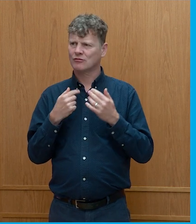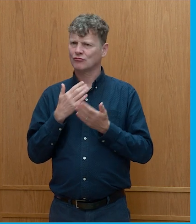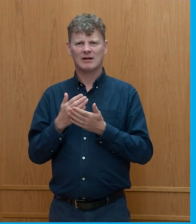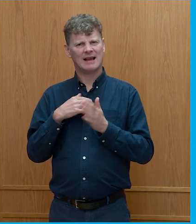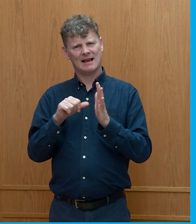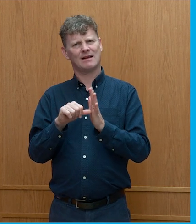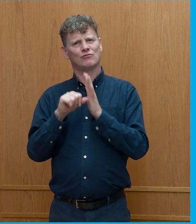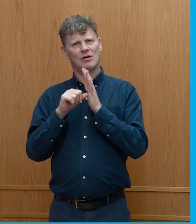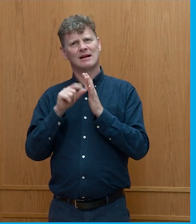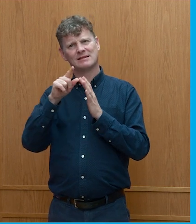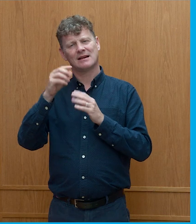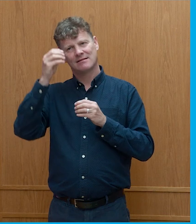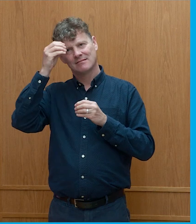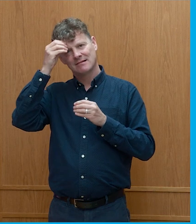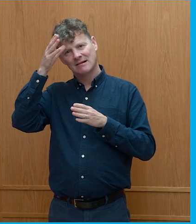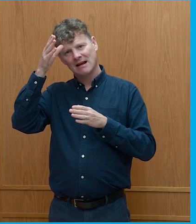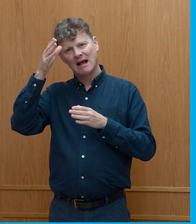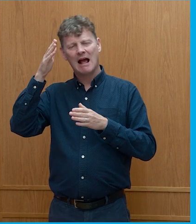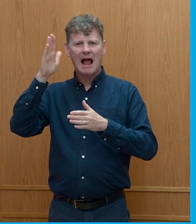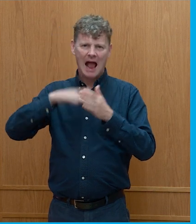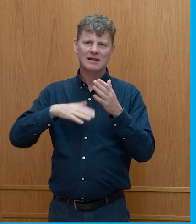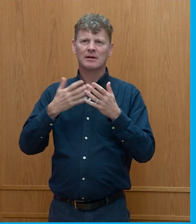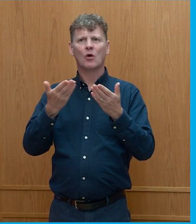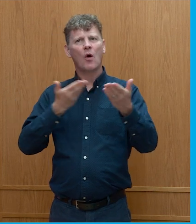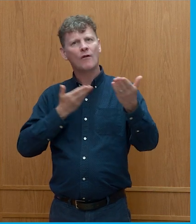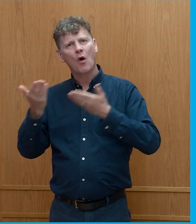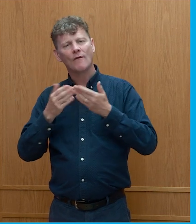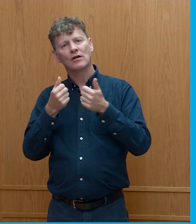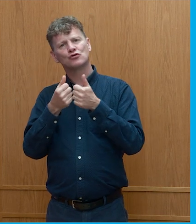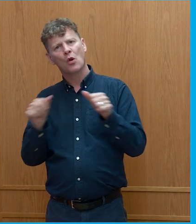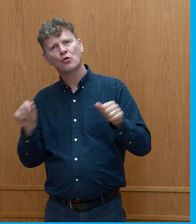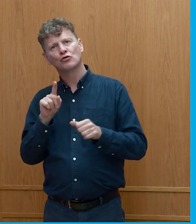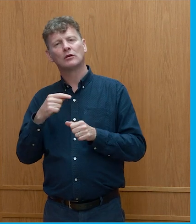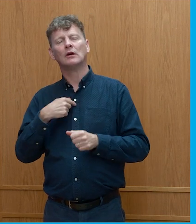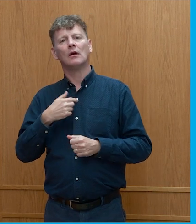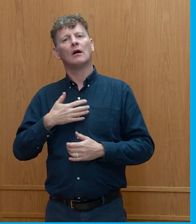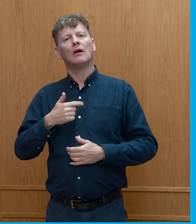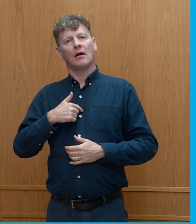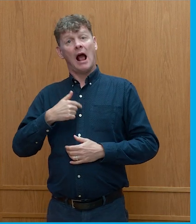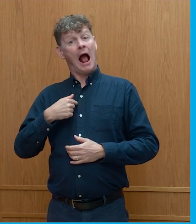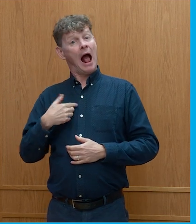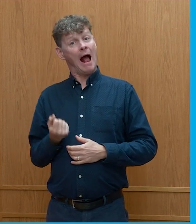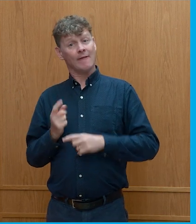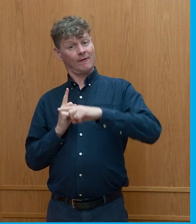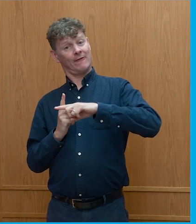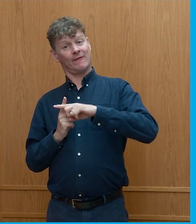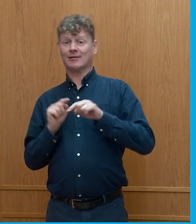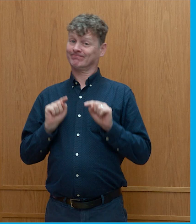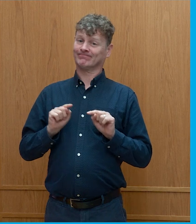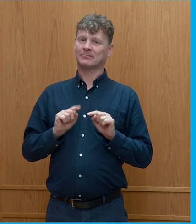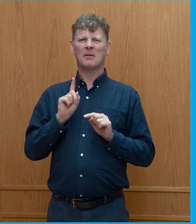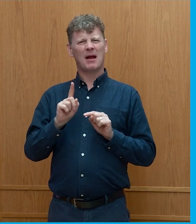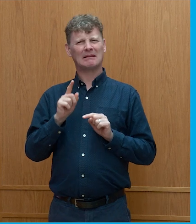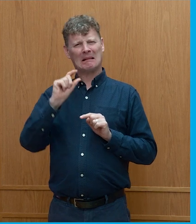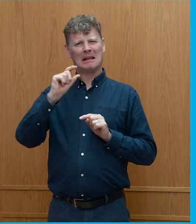who have so many solutions to offer and that's where my optimism comes from but um i suppose this is a plea